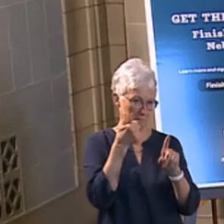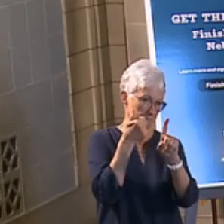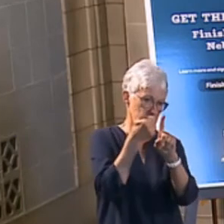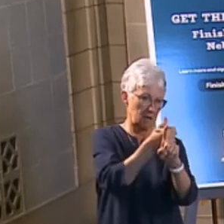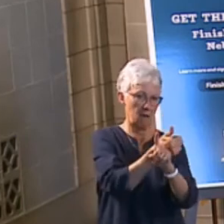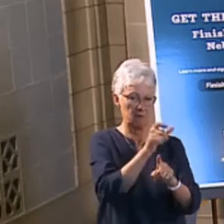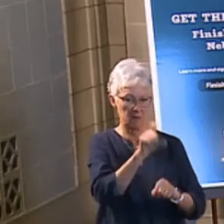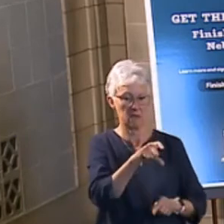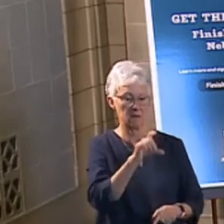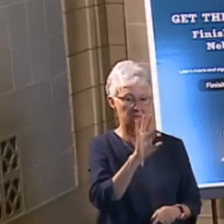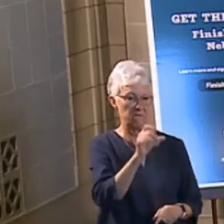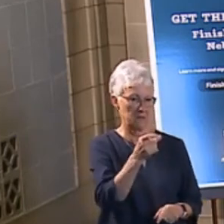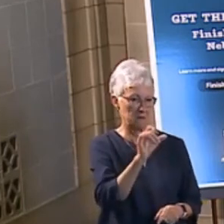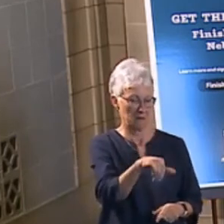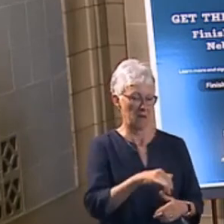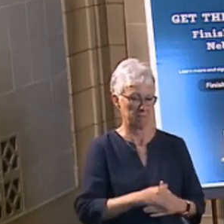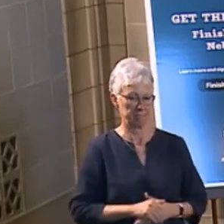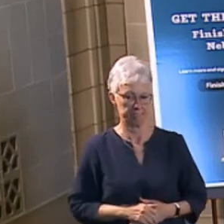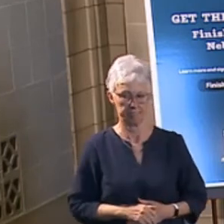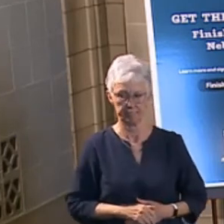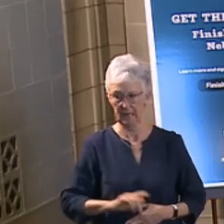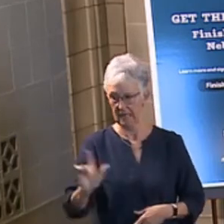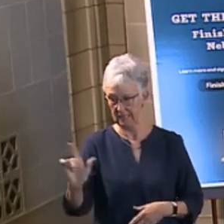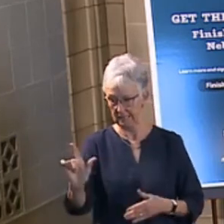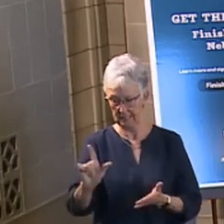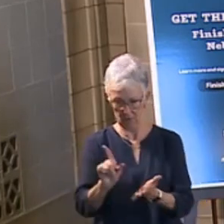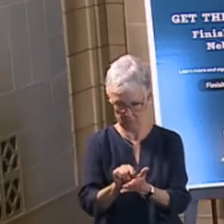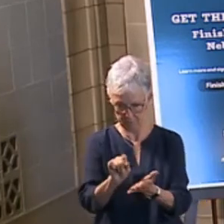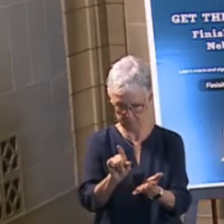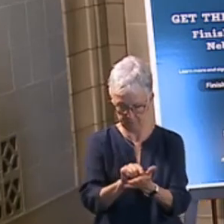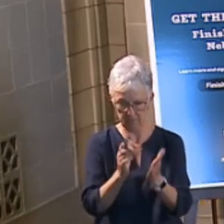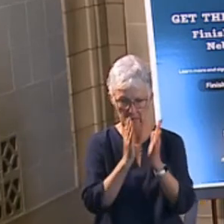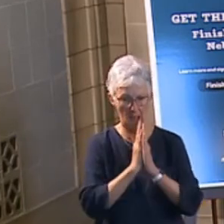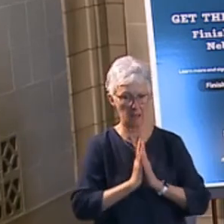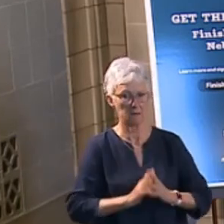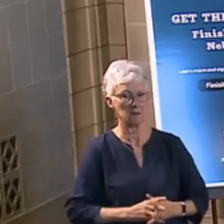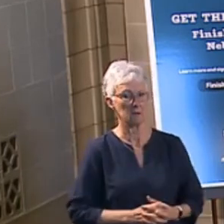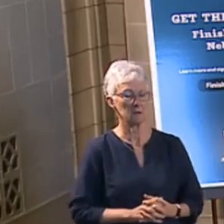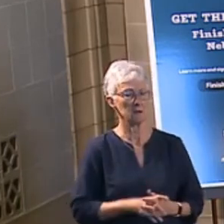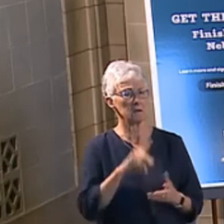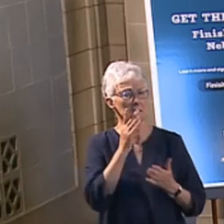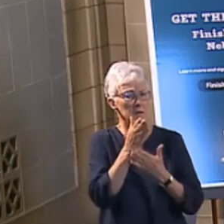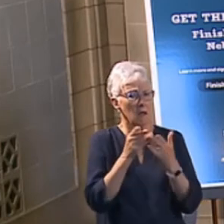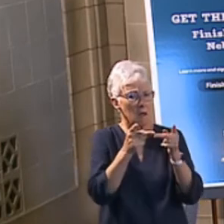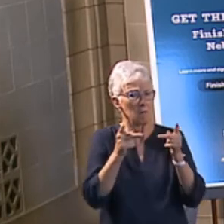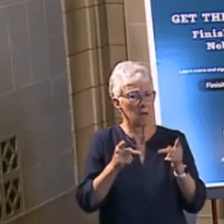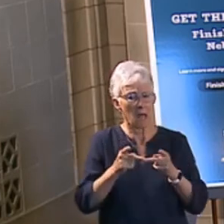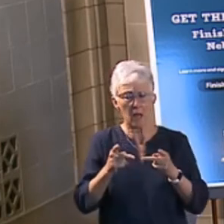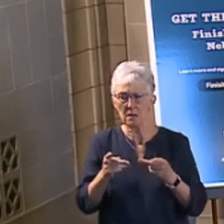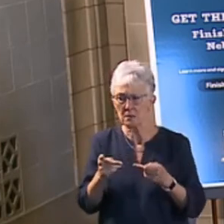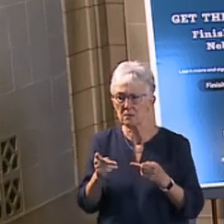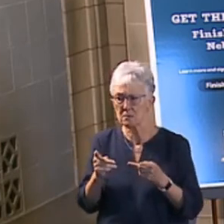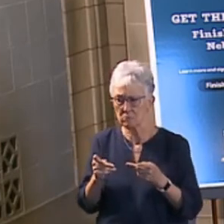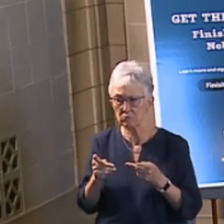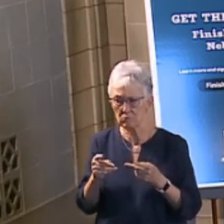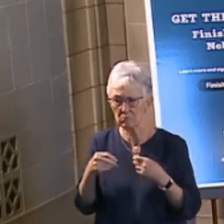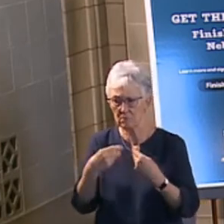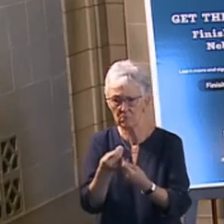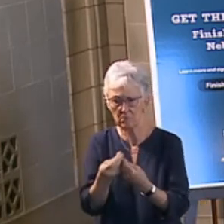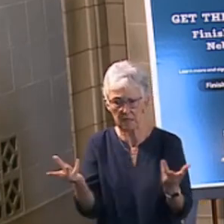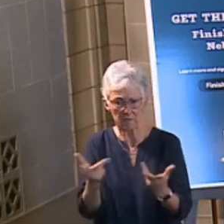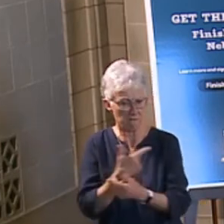Matt Oberding, Lincoln Journal Star, some health districts are offering vaccine to anyone 18 and older. Others are still focusing on 50 plus.